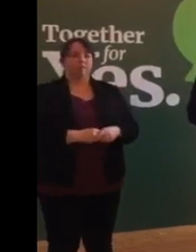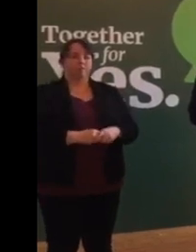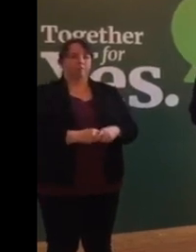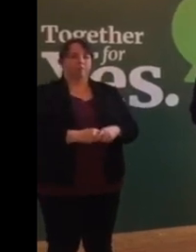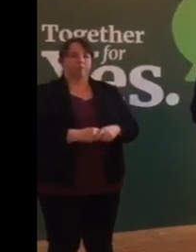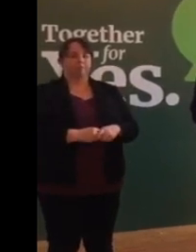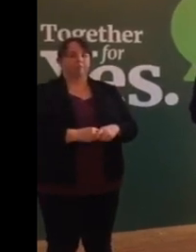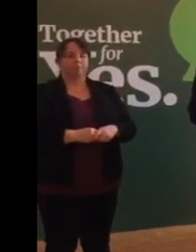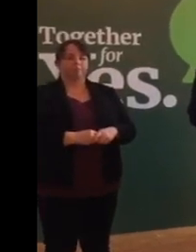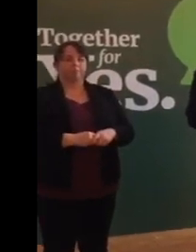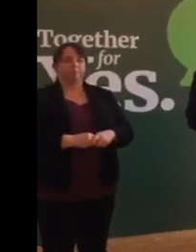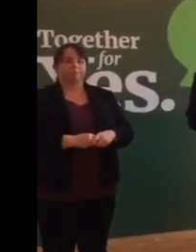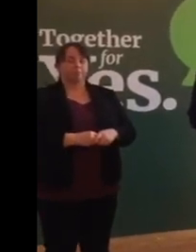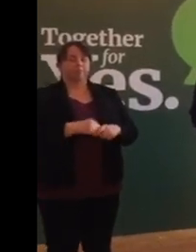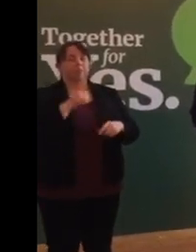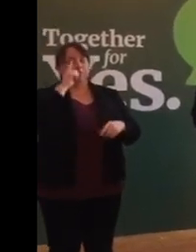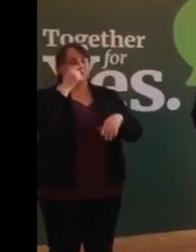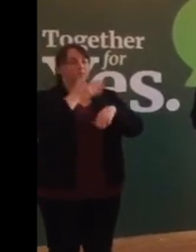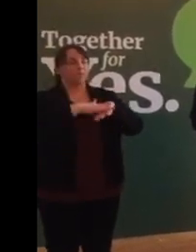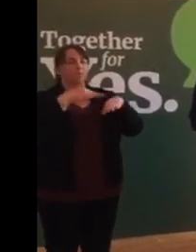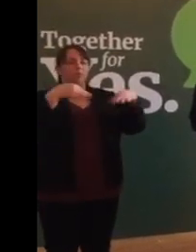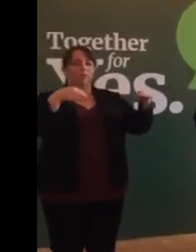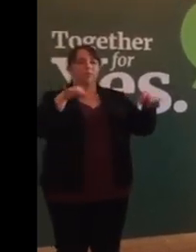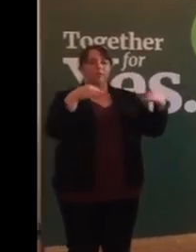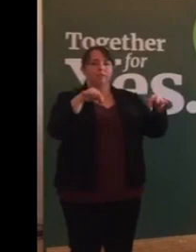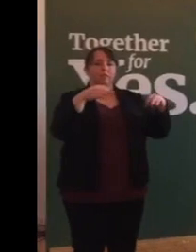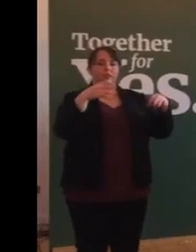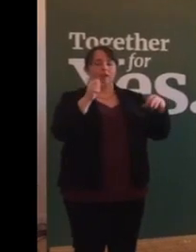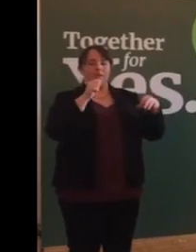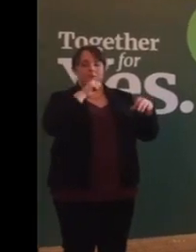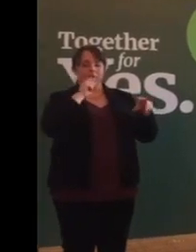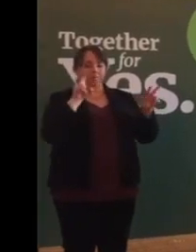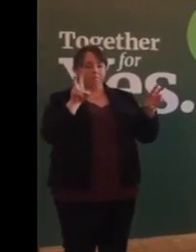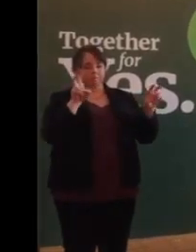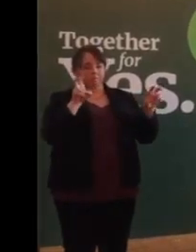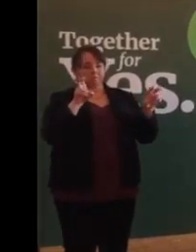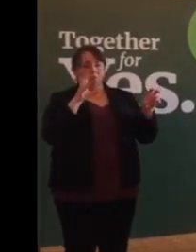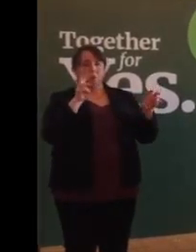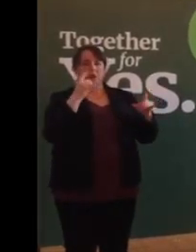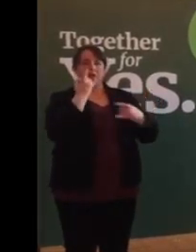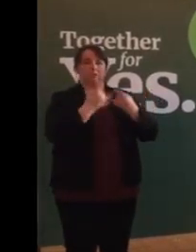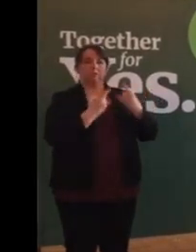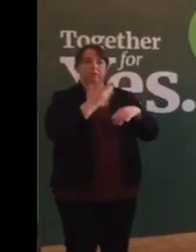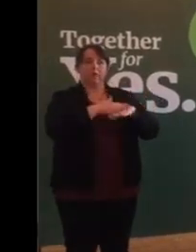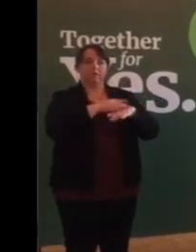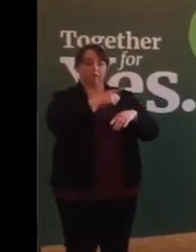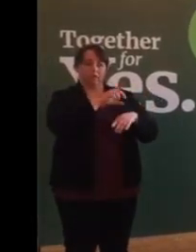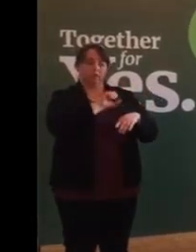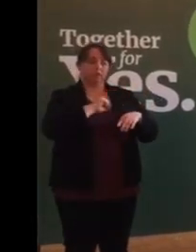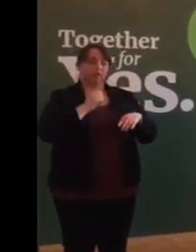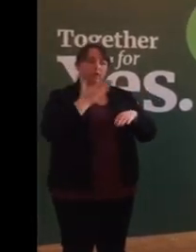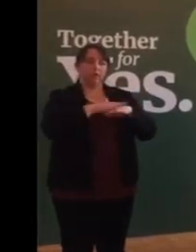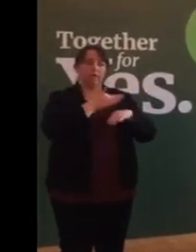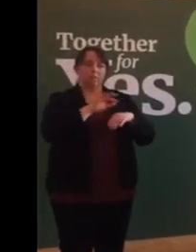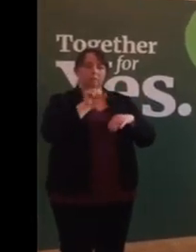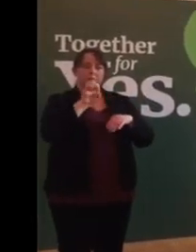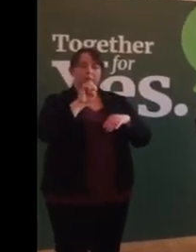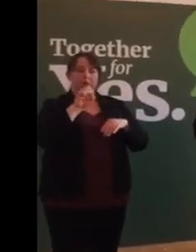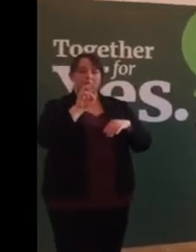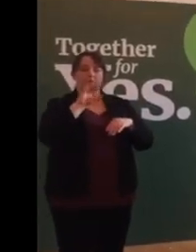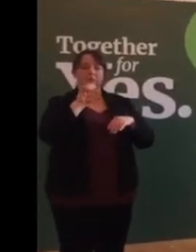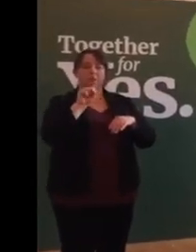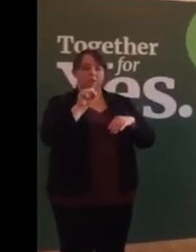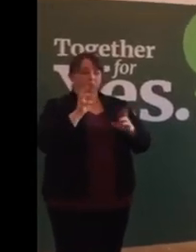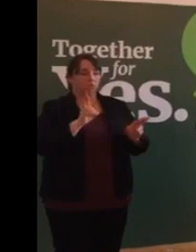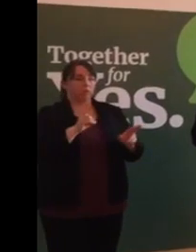There is a cause of death in every death certificate. And Savita died of sepsis. That is absolutely correct. The source of her sepsis